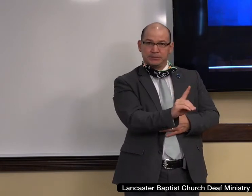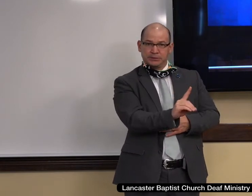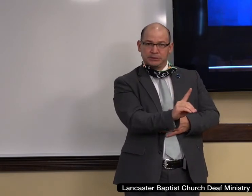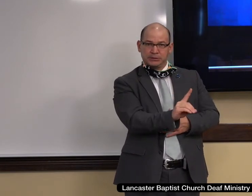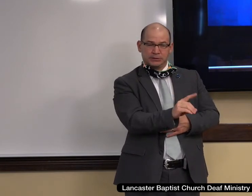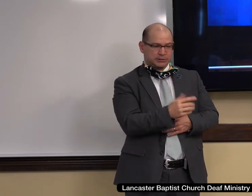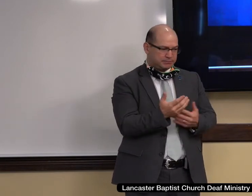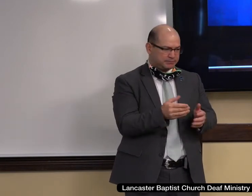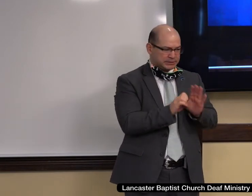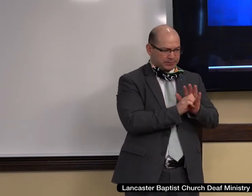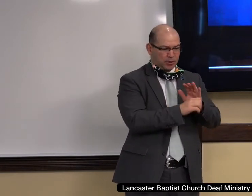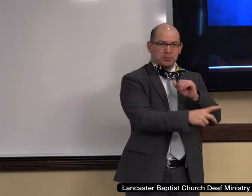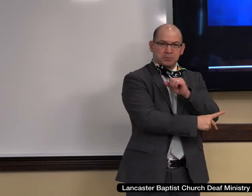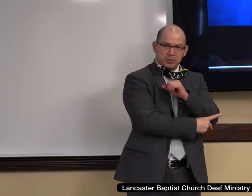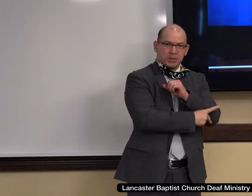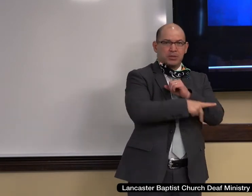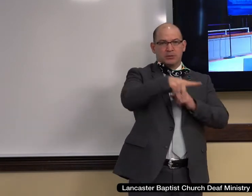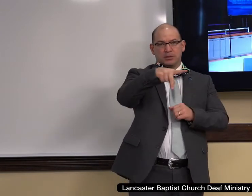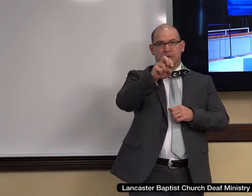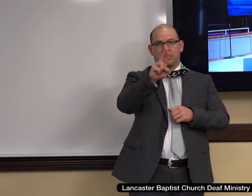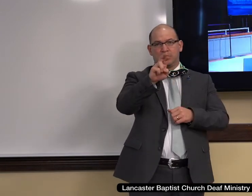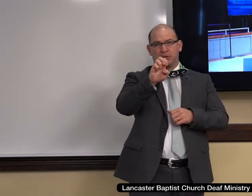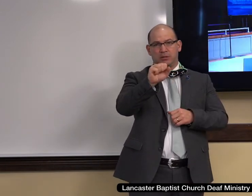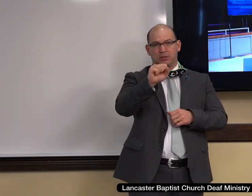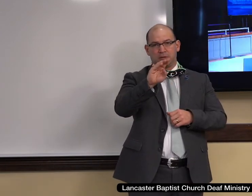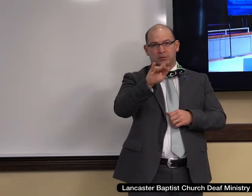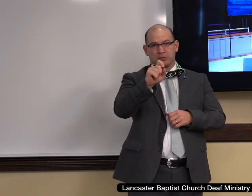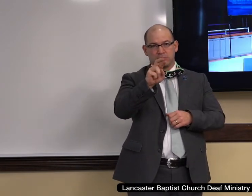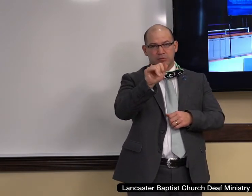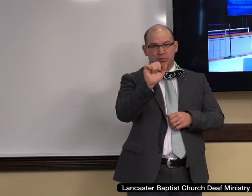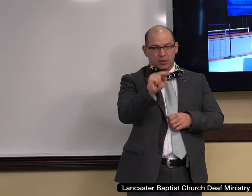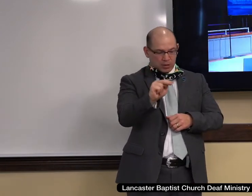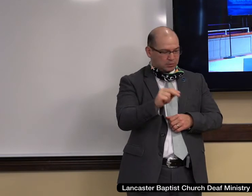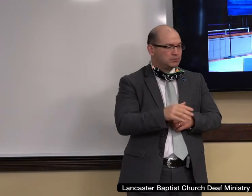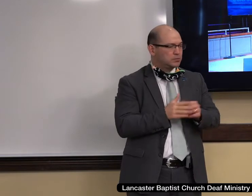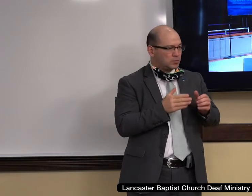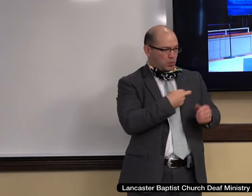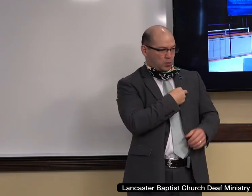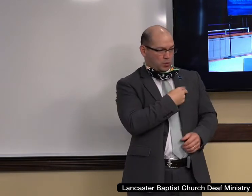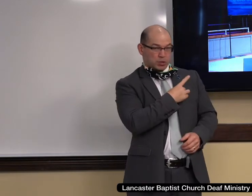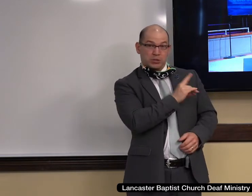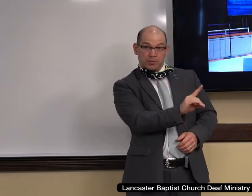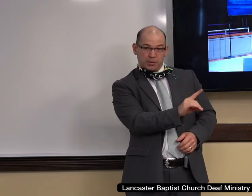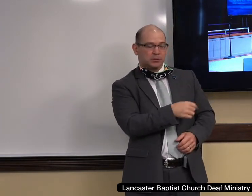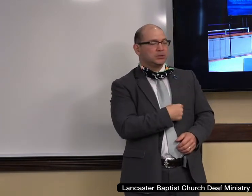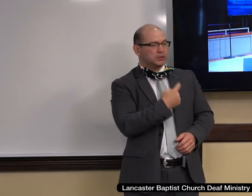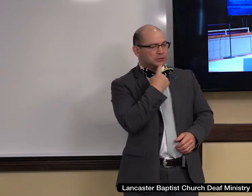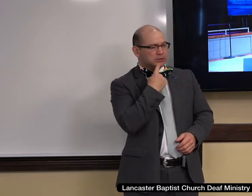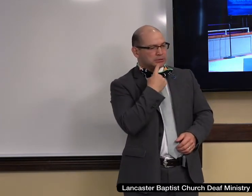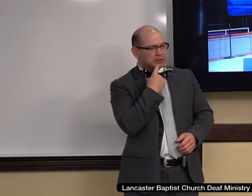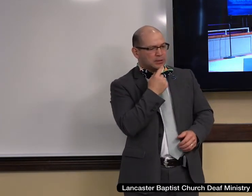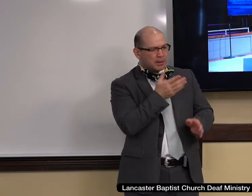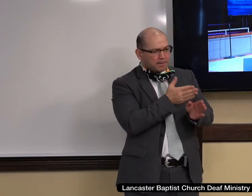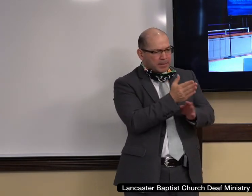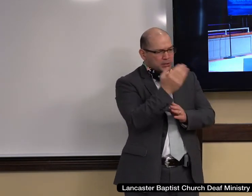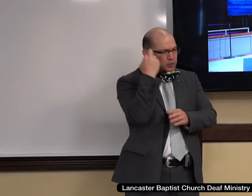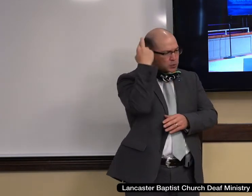Presbyterian Church USA led to the conclusion that the primary reason for the decline was the laity's